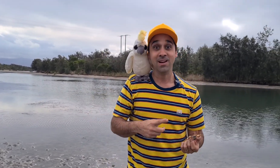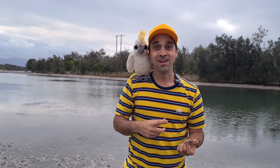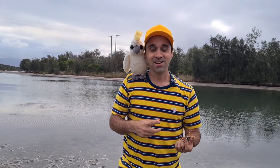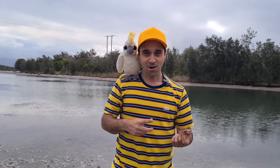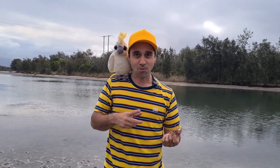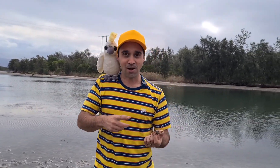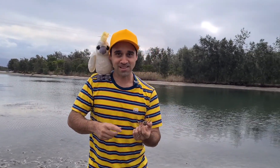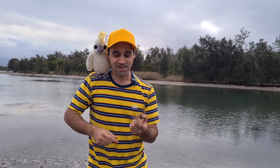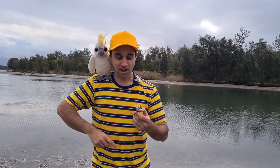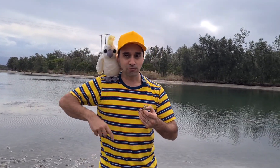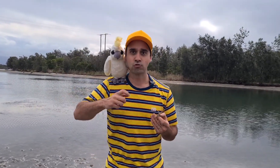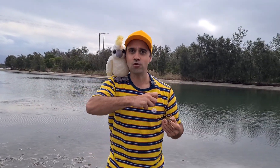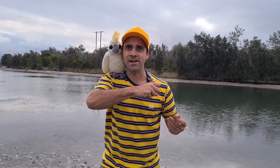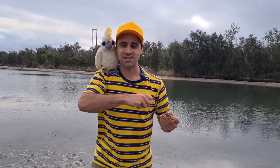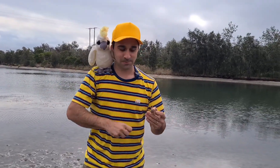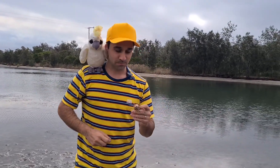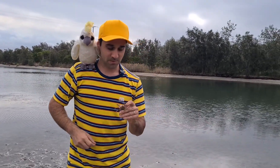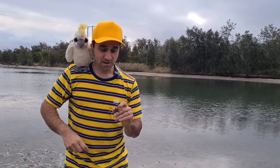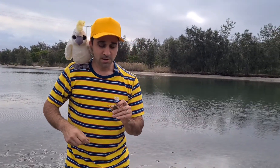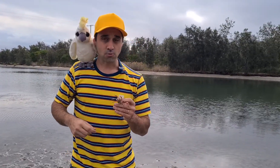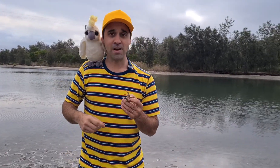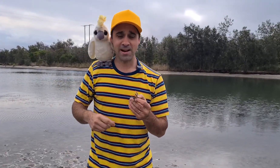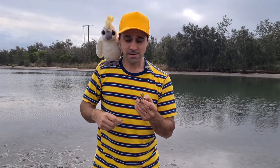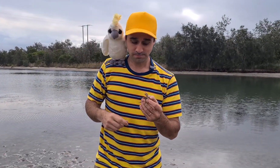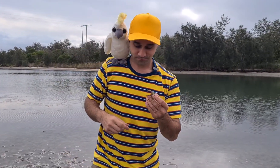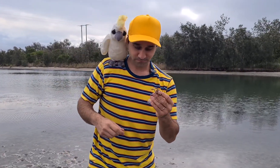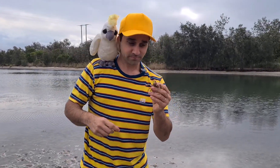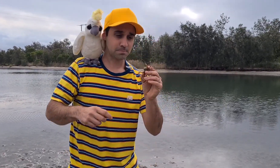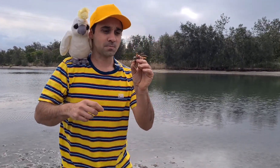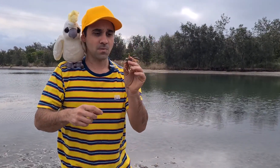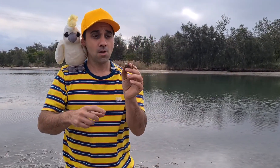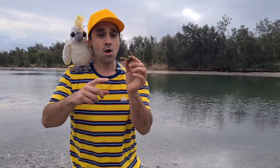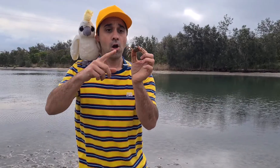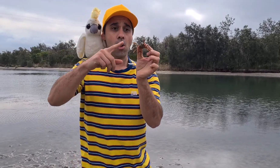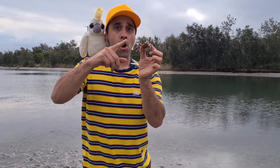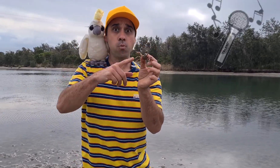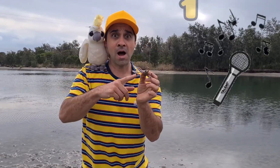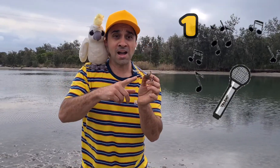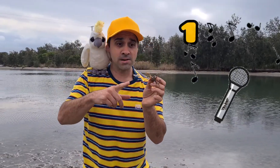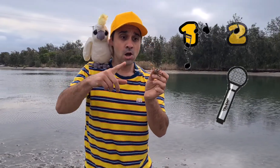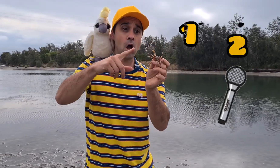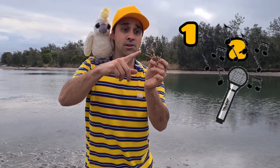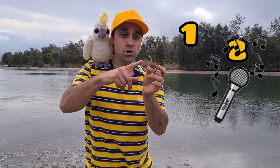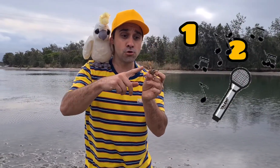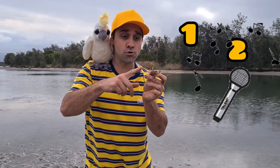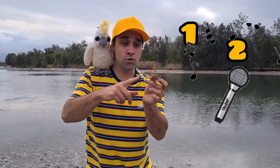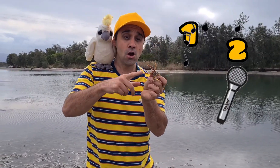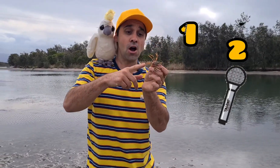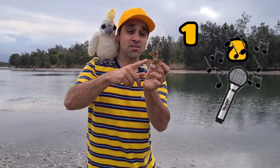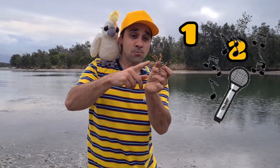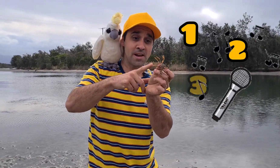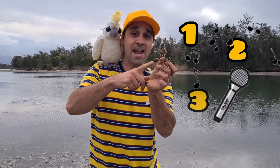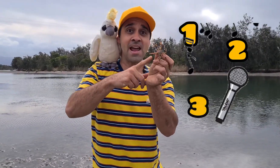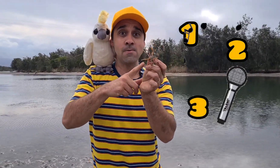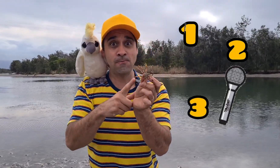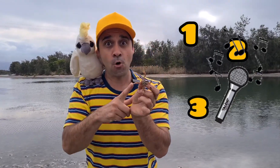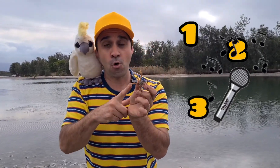All right then, I'll do it. Ready? A one, a two, a three and four.